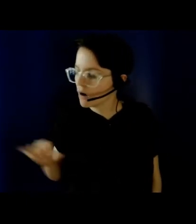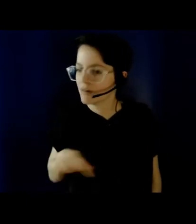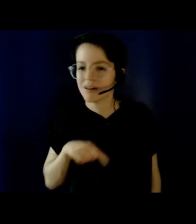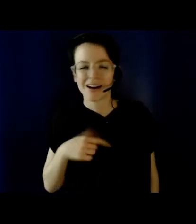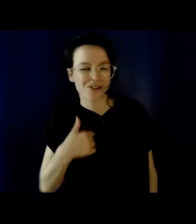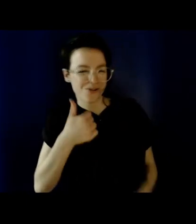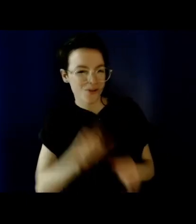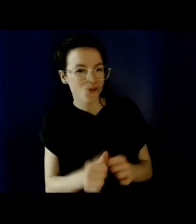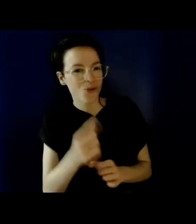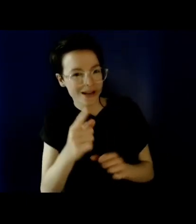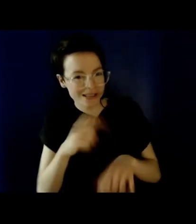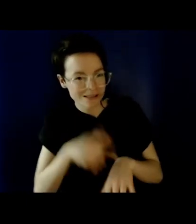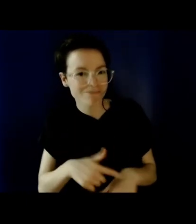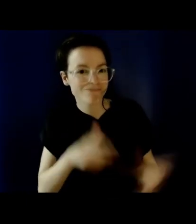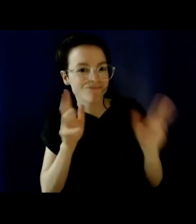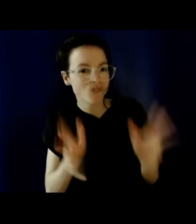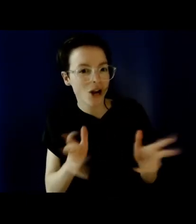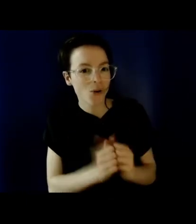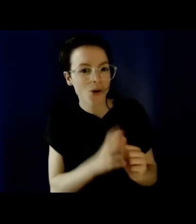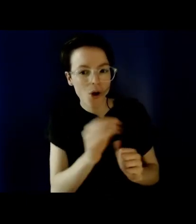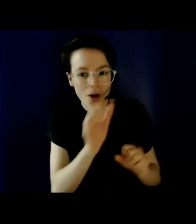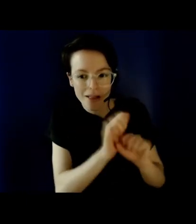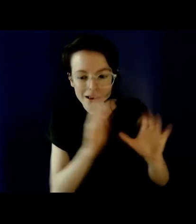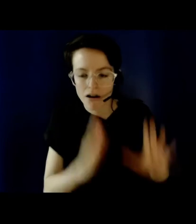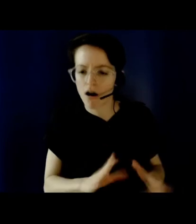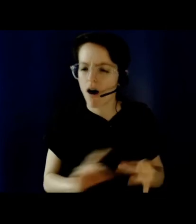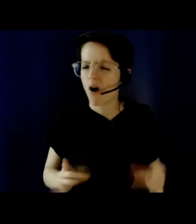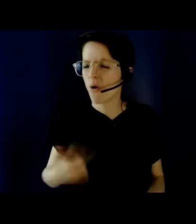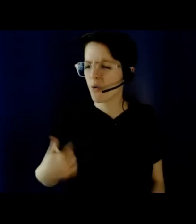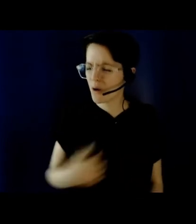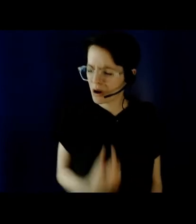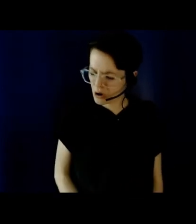so trapped in their homes during lockdown. And I responded, welcome to my life.